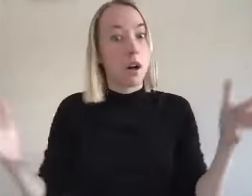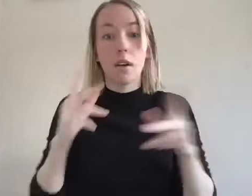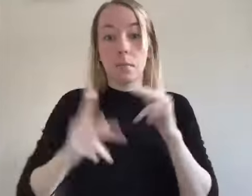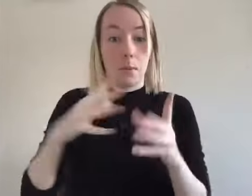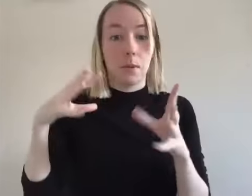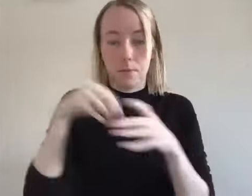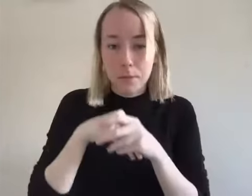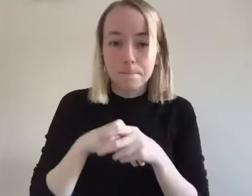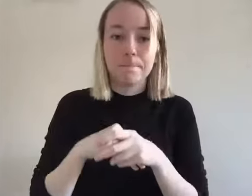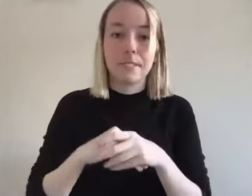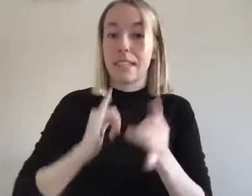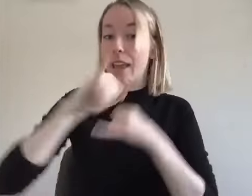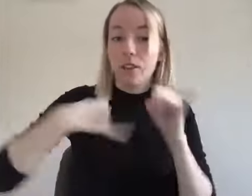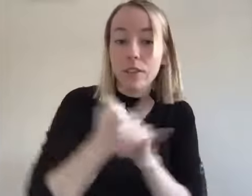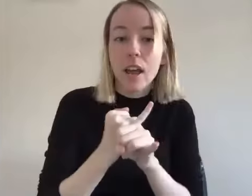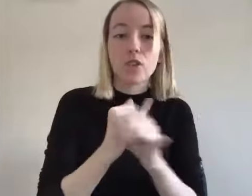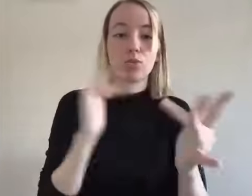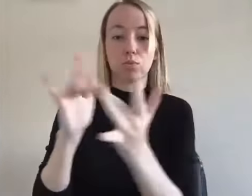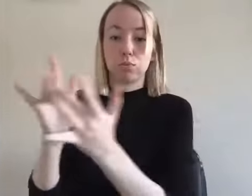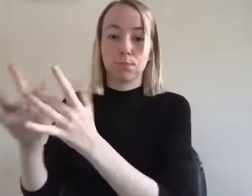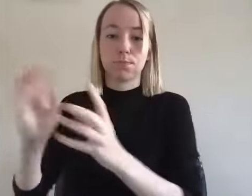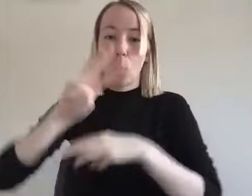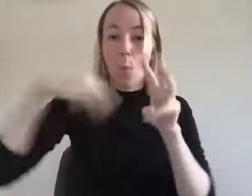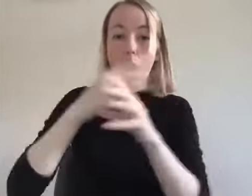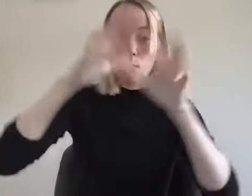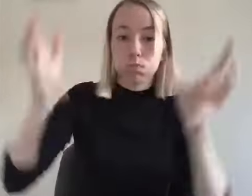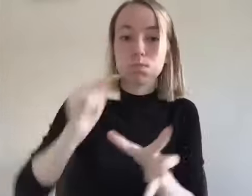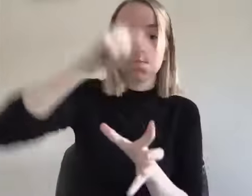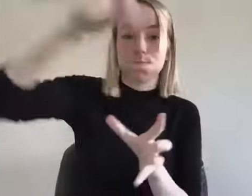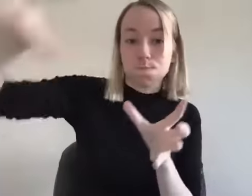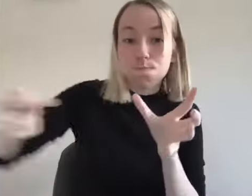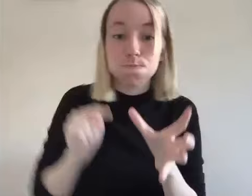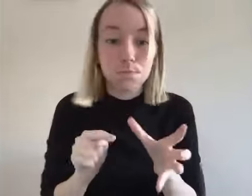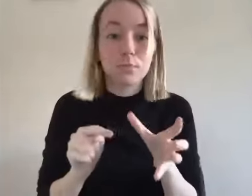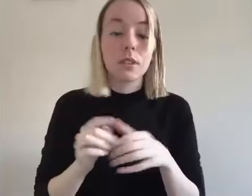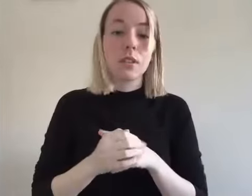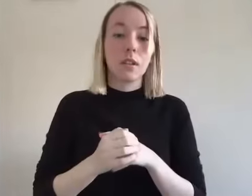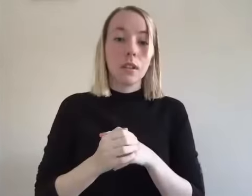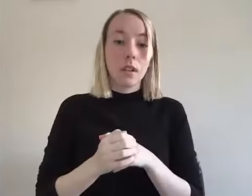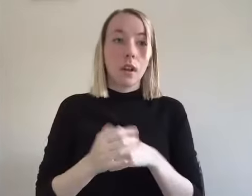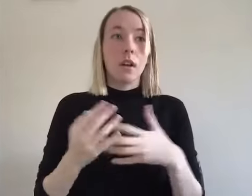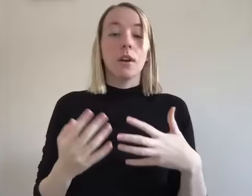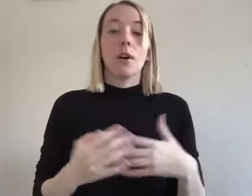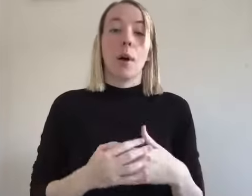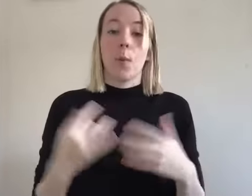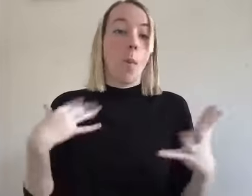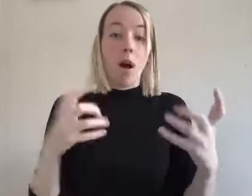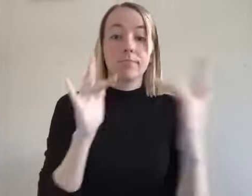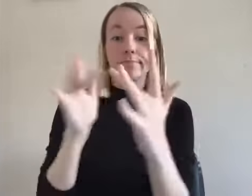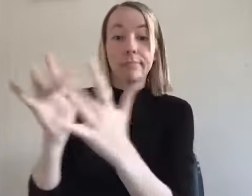ginormous international uh you know outreach all over and reach to all kinds of communities uh for a